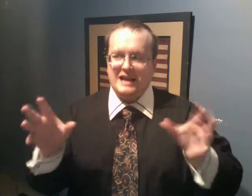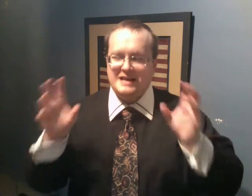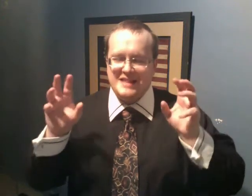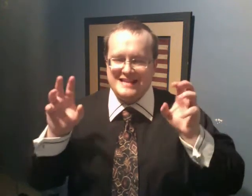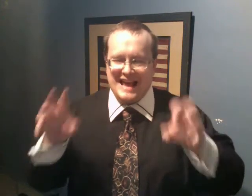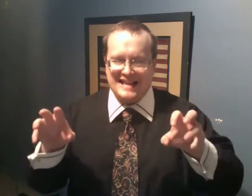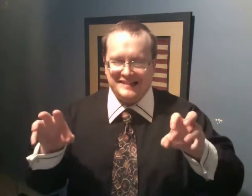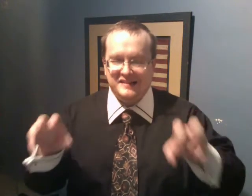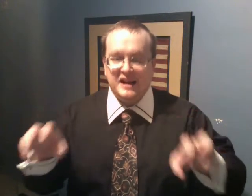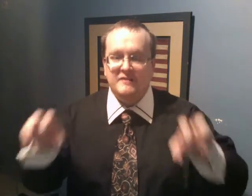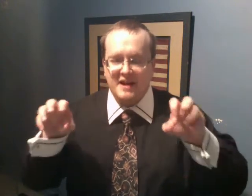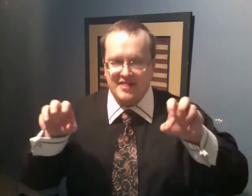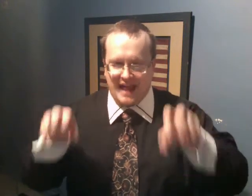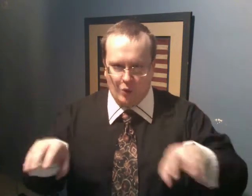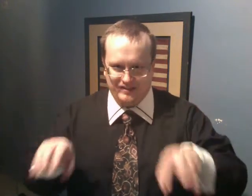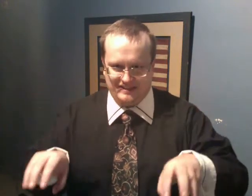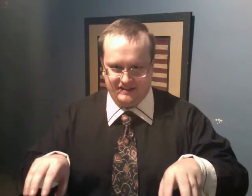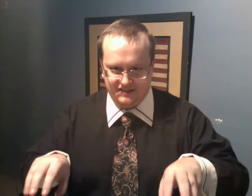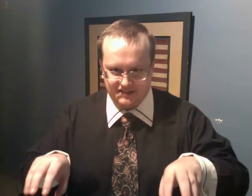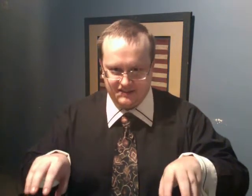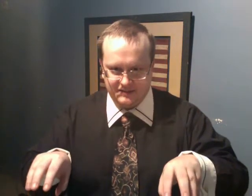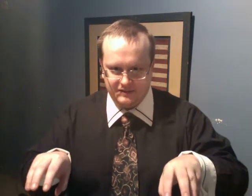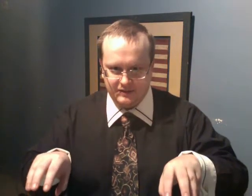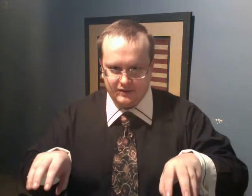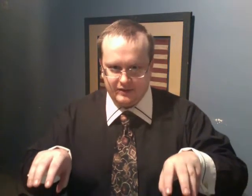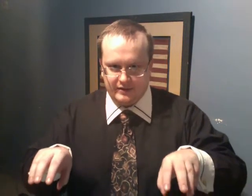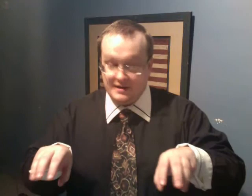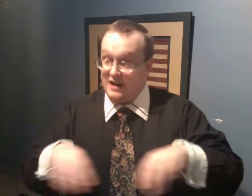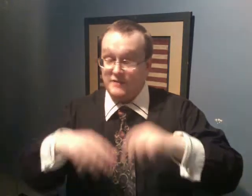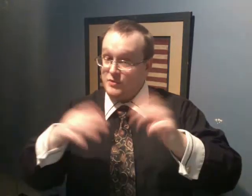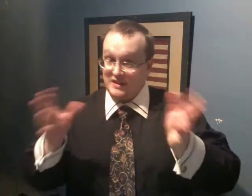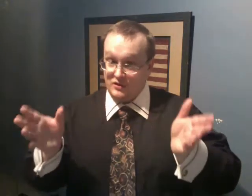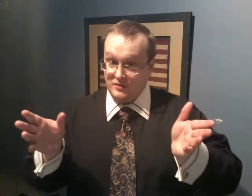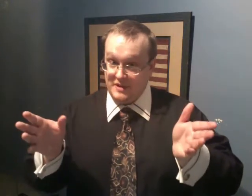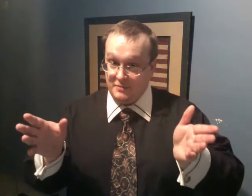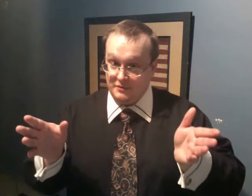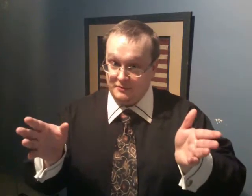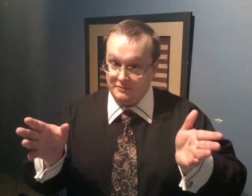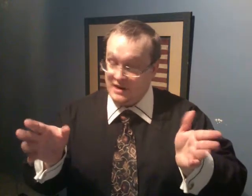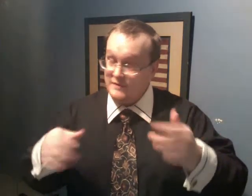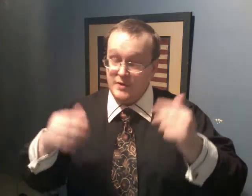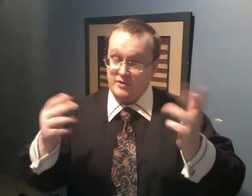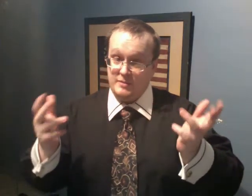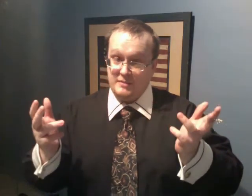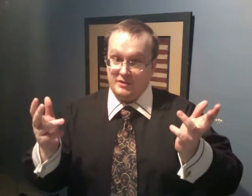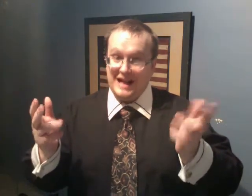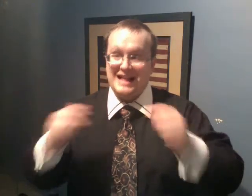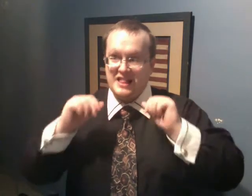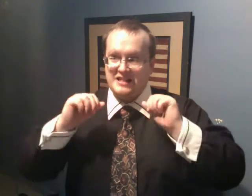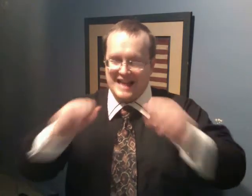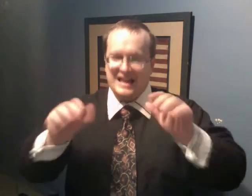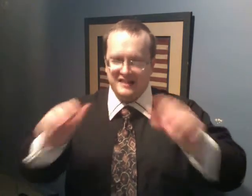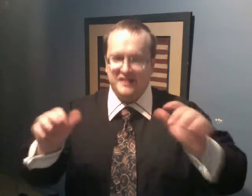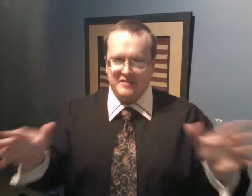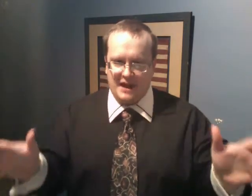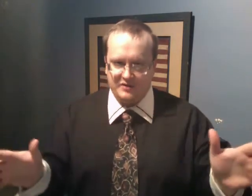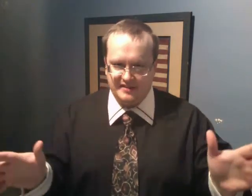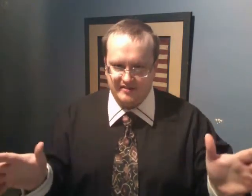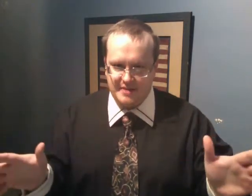in the tens of thousands. Not a few thousand people. Not a few hundred people. Tens of thousands of